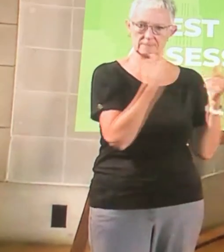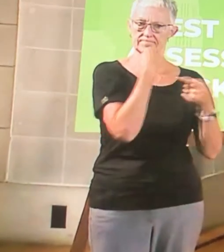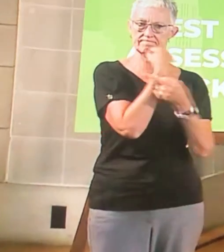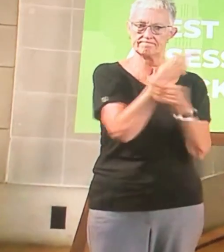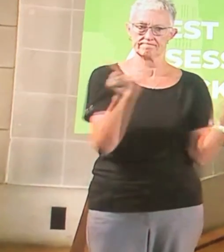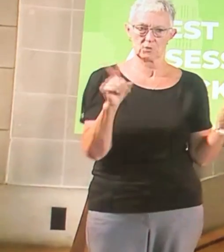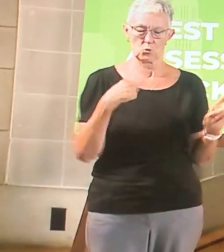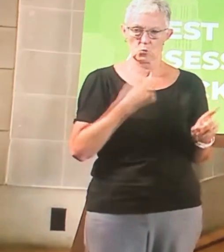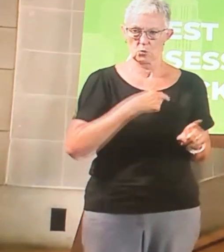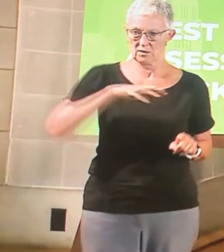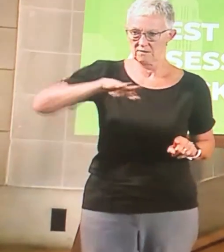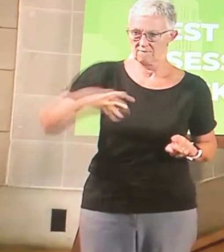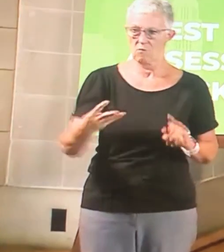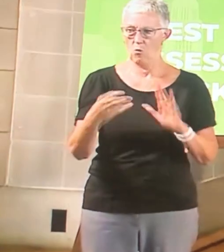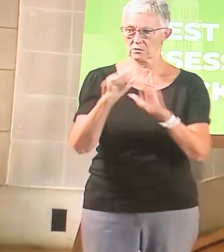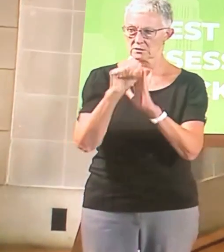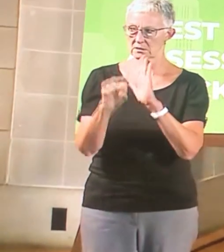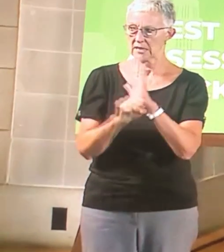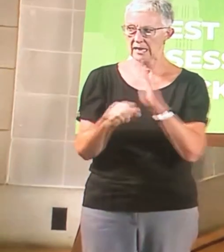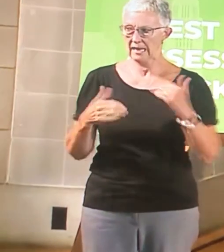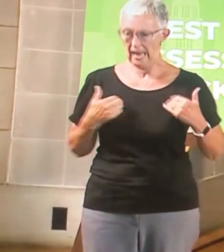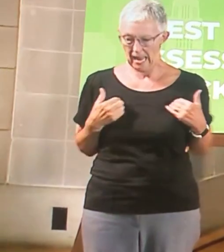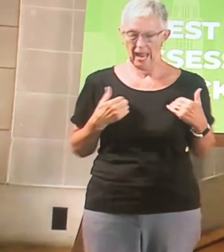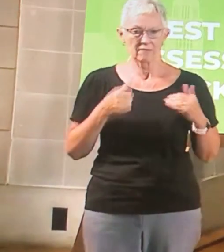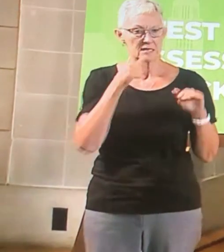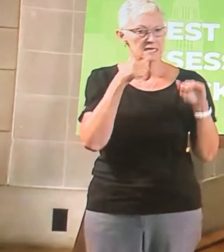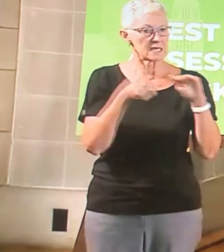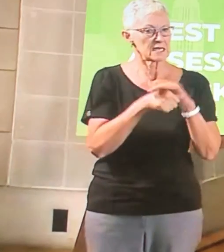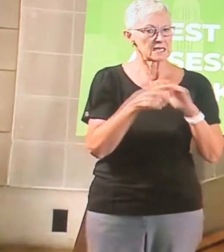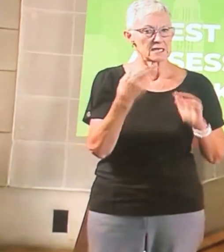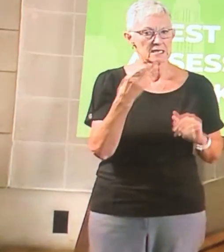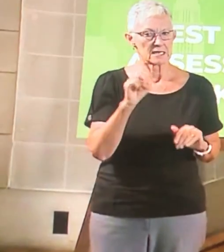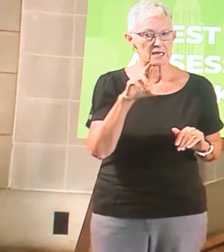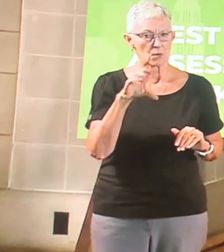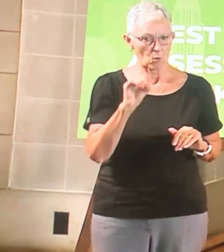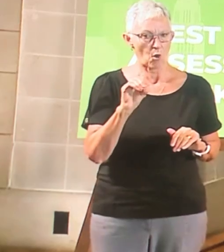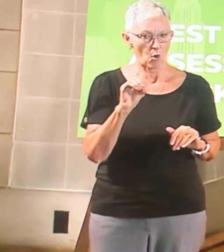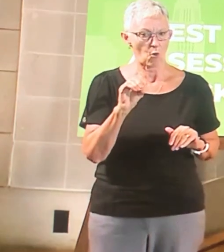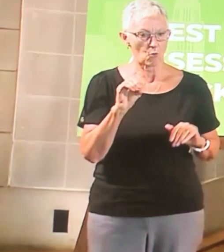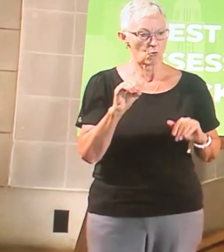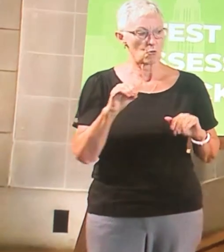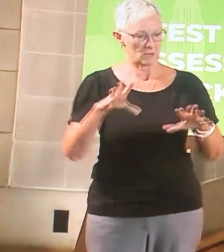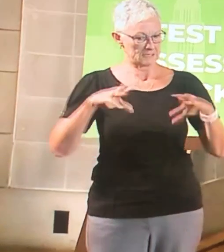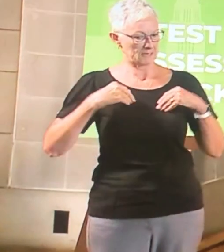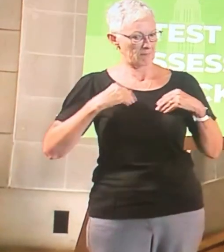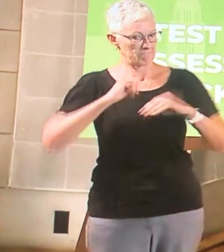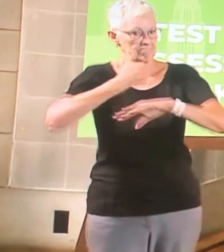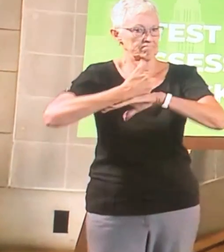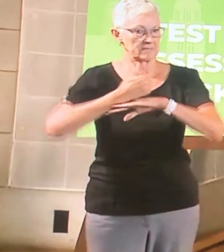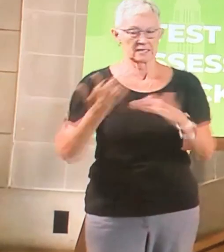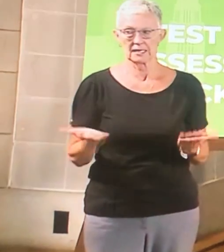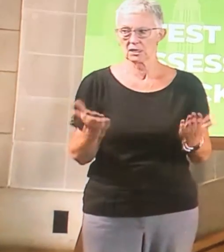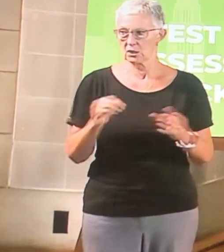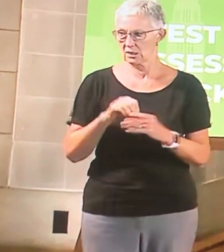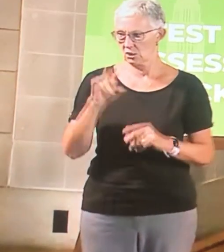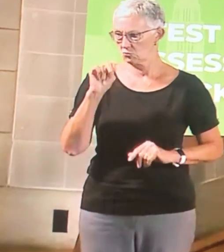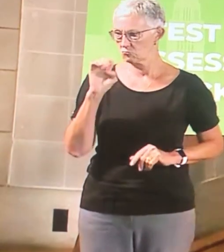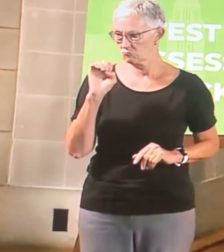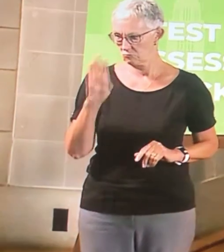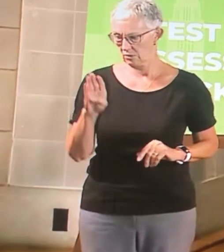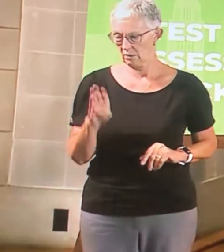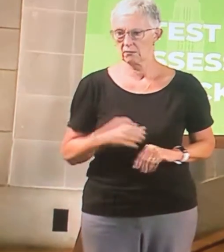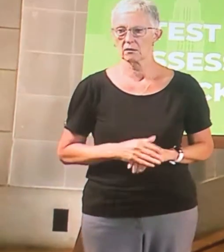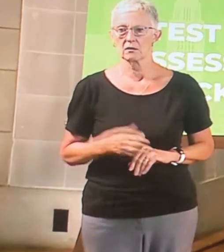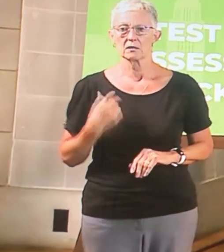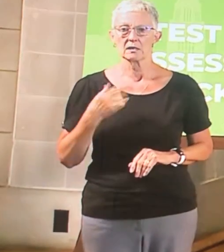have a hidden heroes proclamation and there's 156 communities across this country that are recognizing those hidden heroes. Again this is done in conjunction